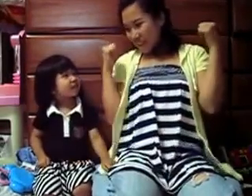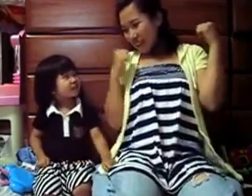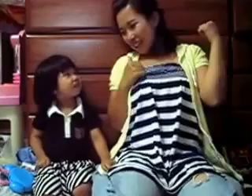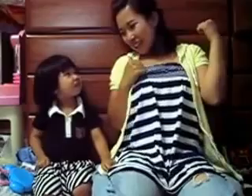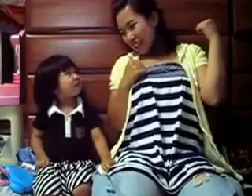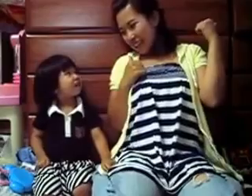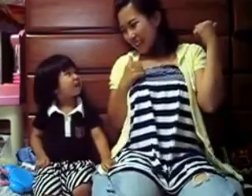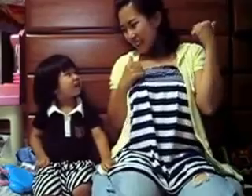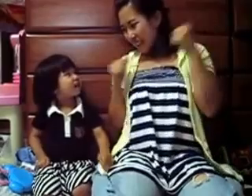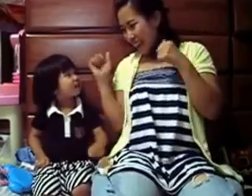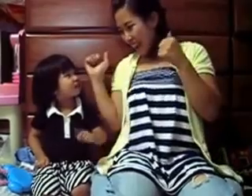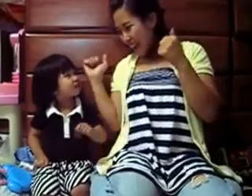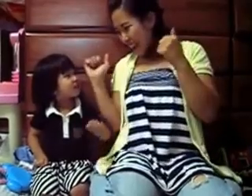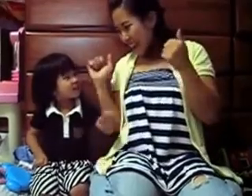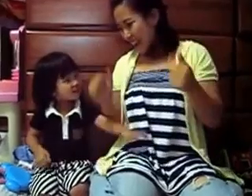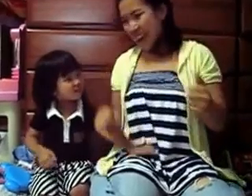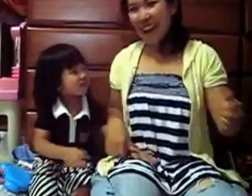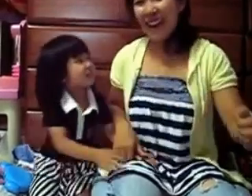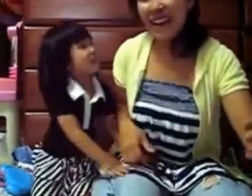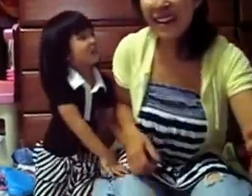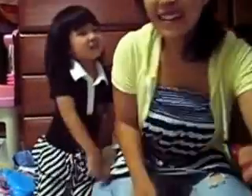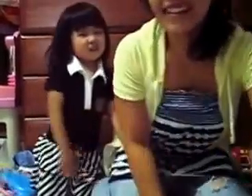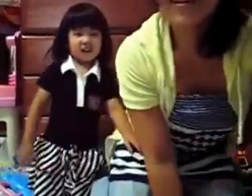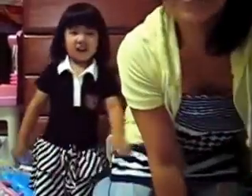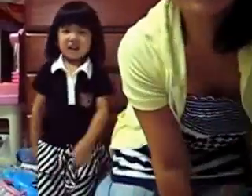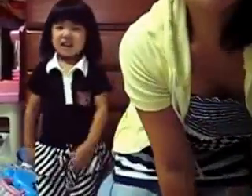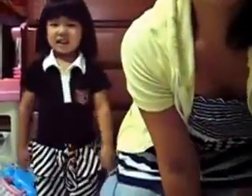We did it! Yay! I'll give you.